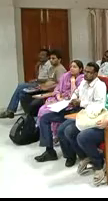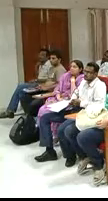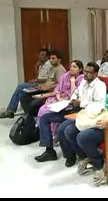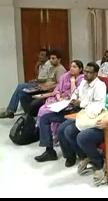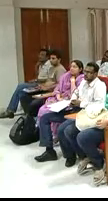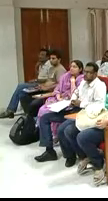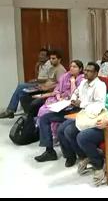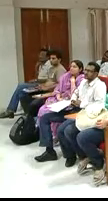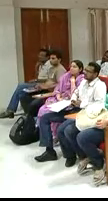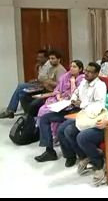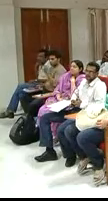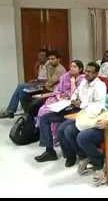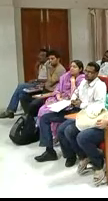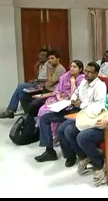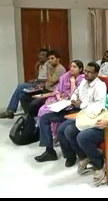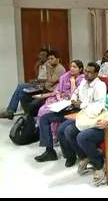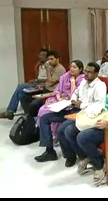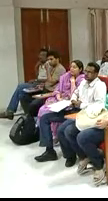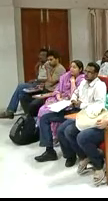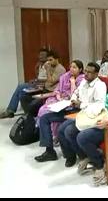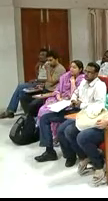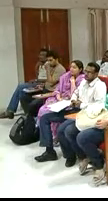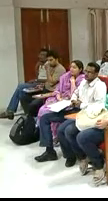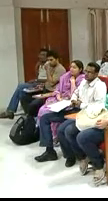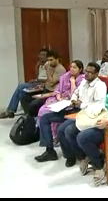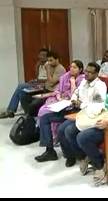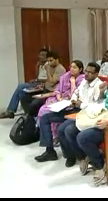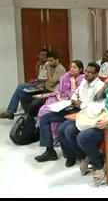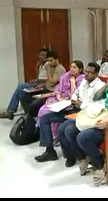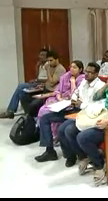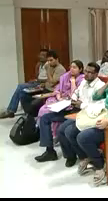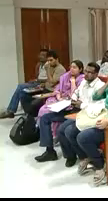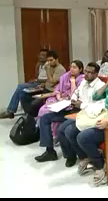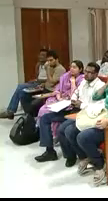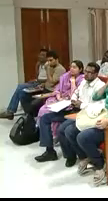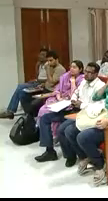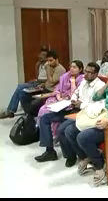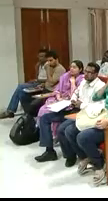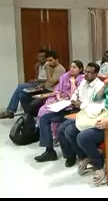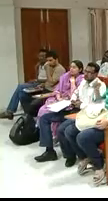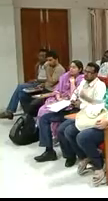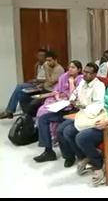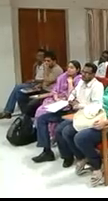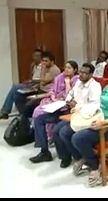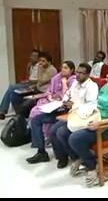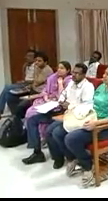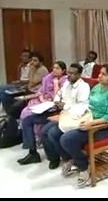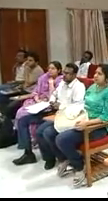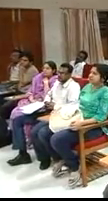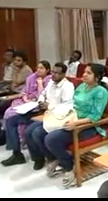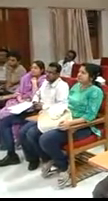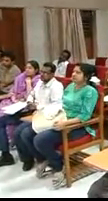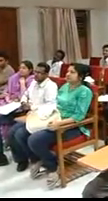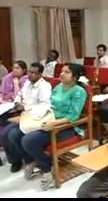So it has no meaning whatsoever. So they could go ahead with getting all